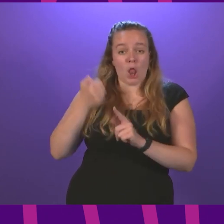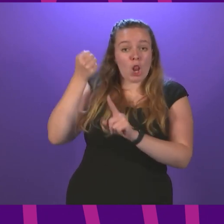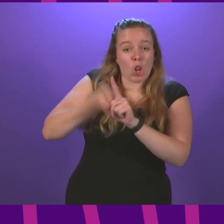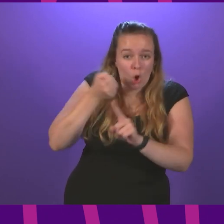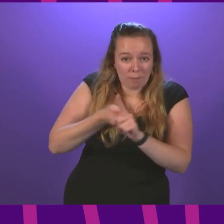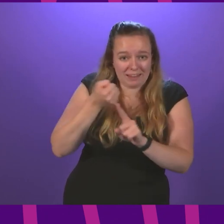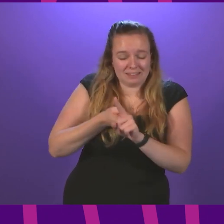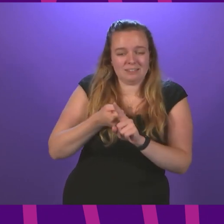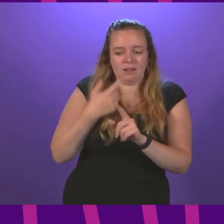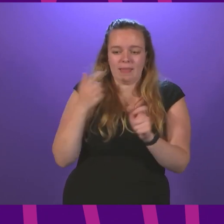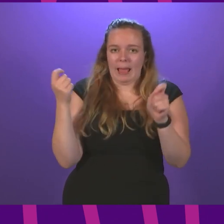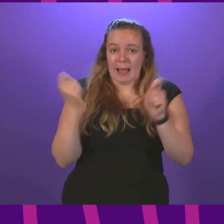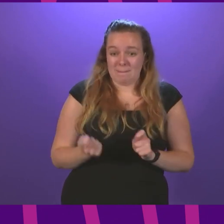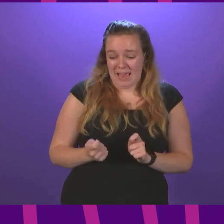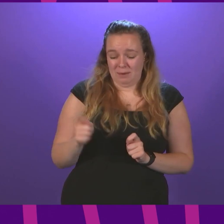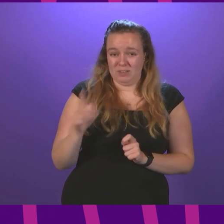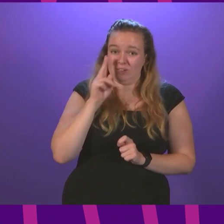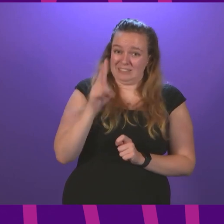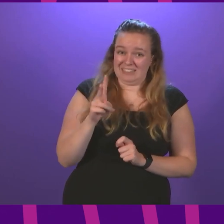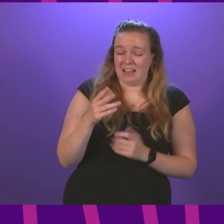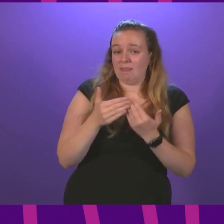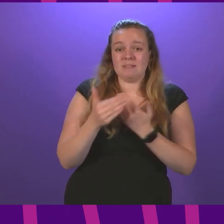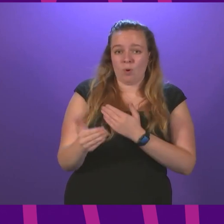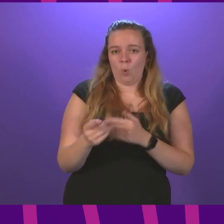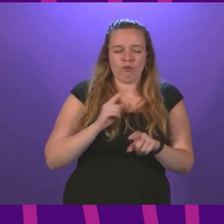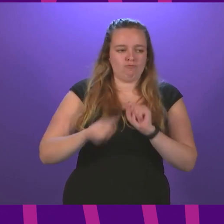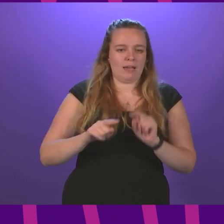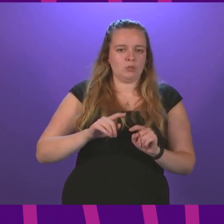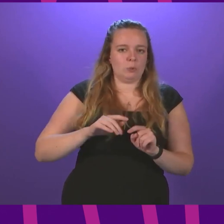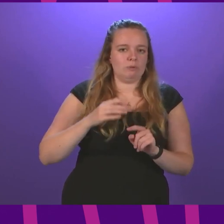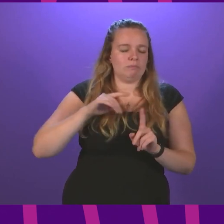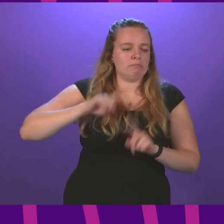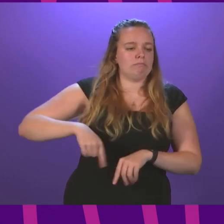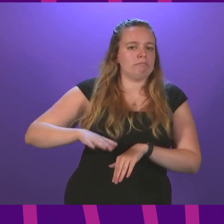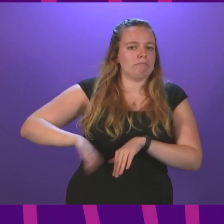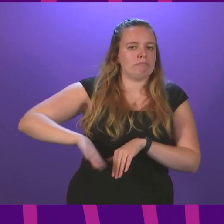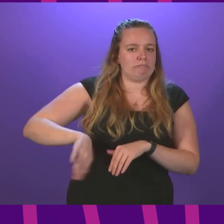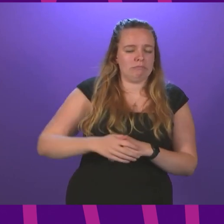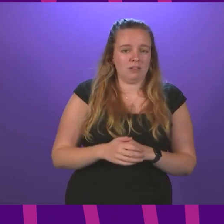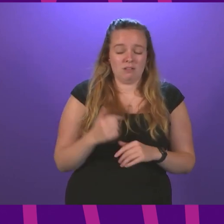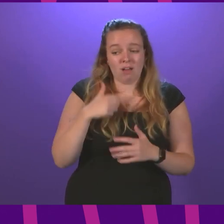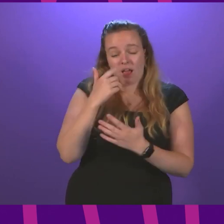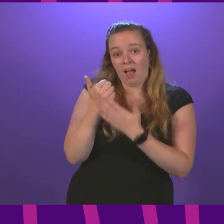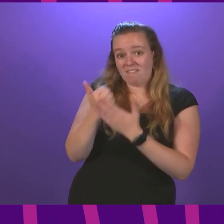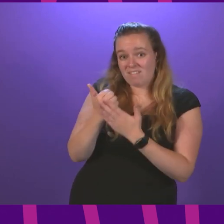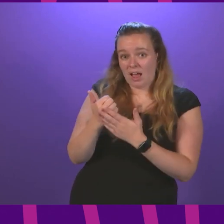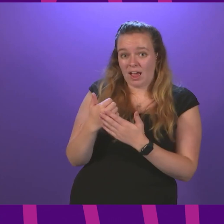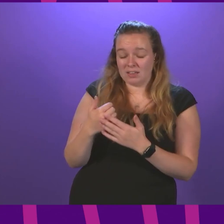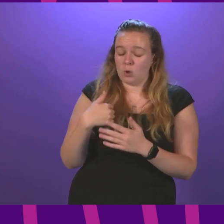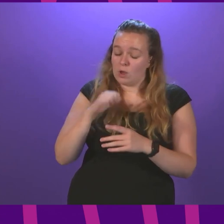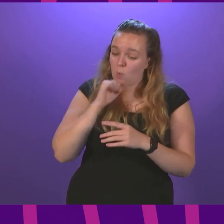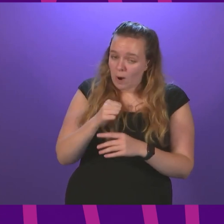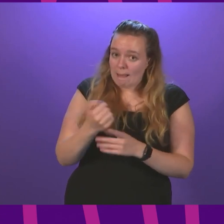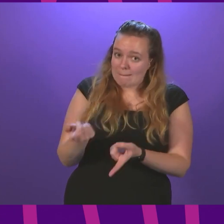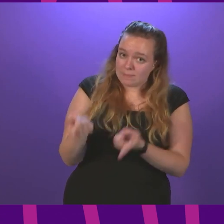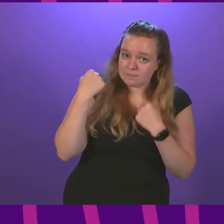And we see from the amendment this is just more rhetoric to get them out of a tough corner. Well, I can advise them that we won't let them off the hook so